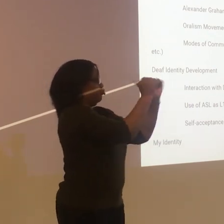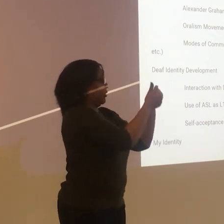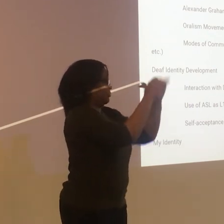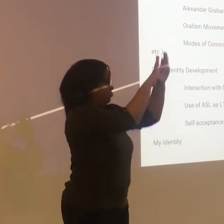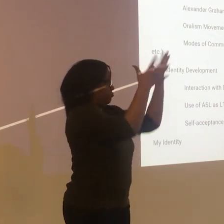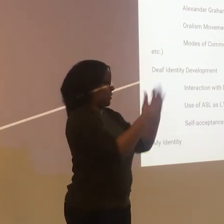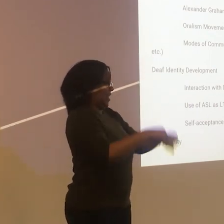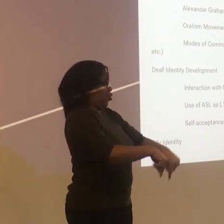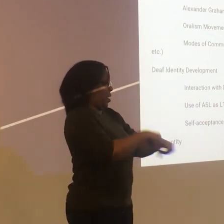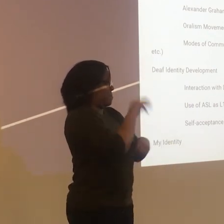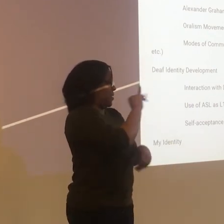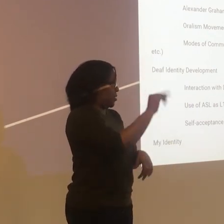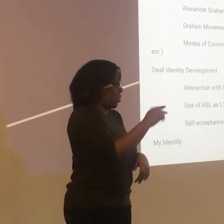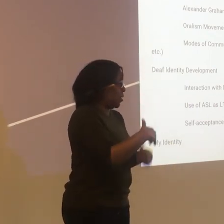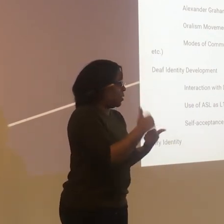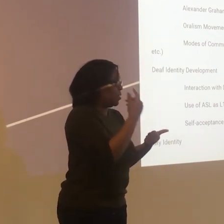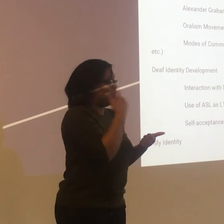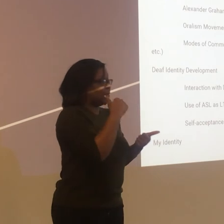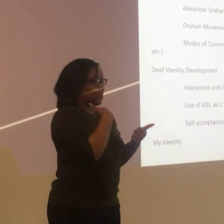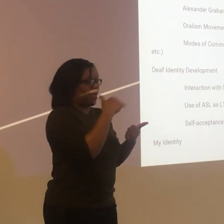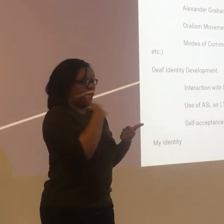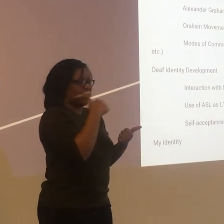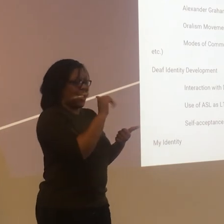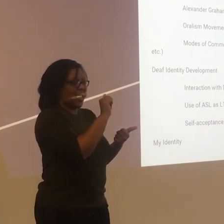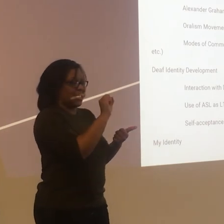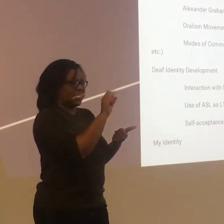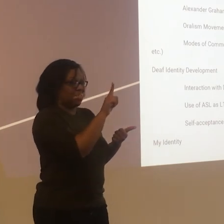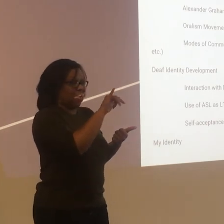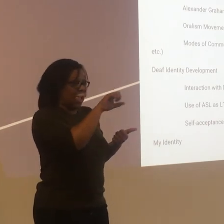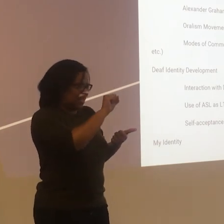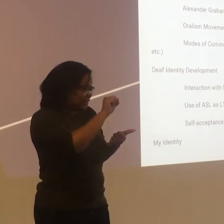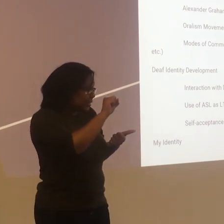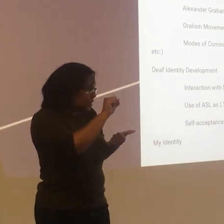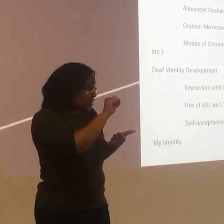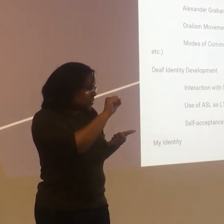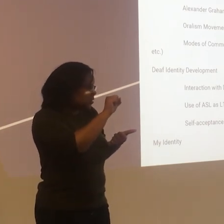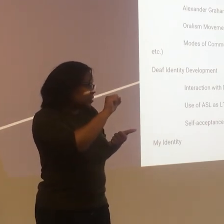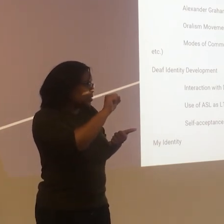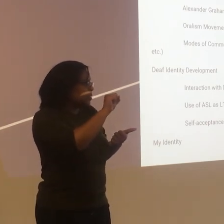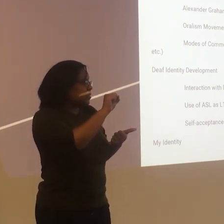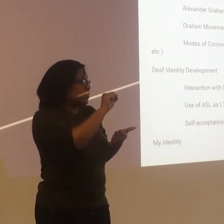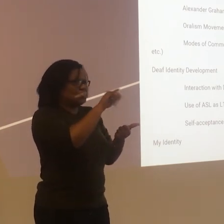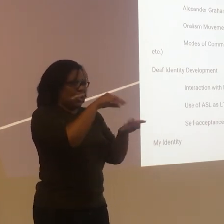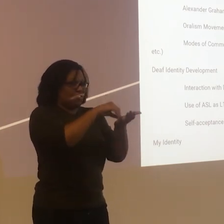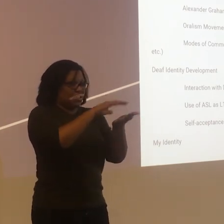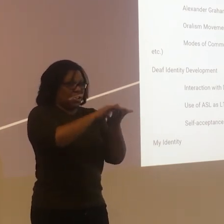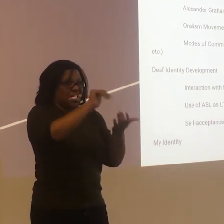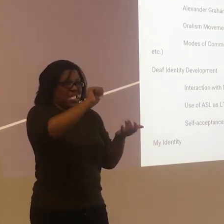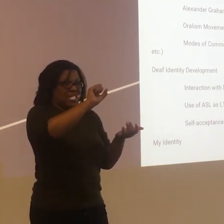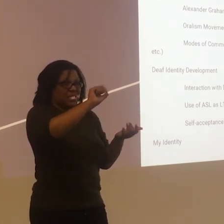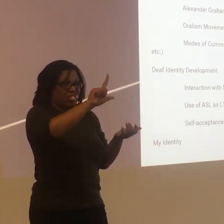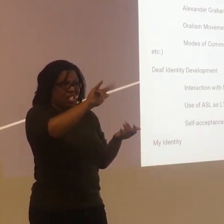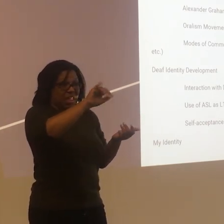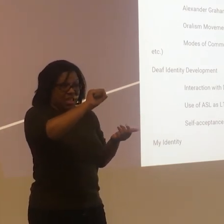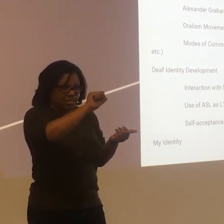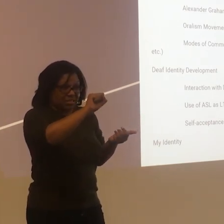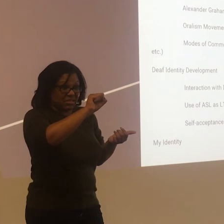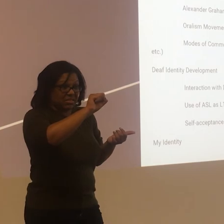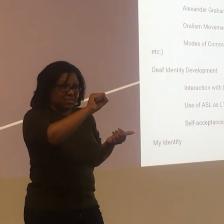There's tons of agencies, especially here in Minnesota. There's ASLIS. Is anyone writing it down? It's